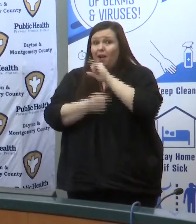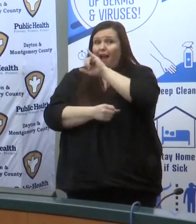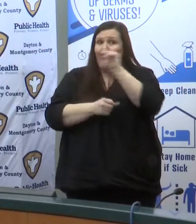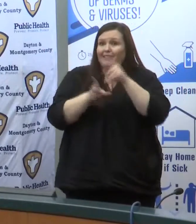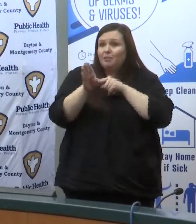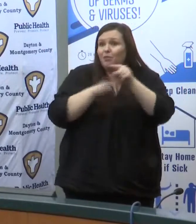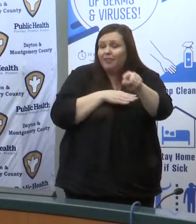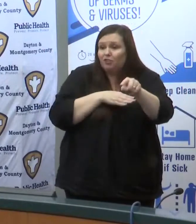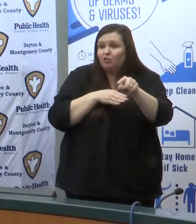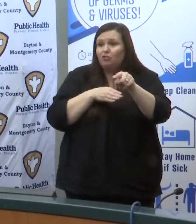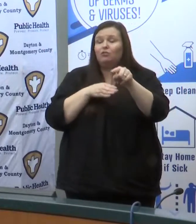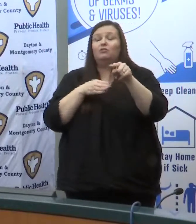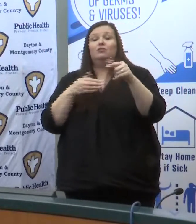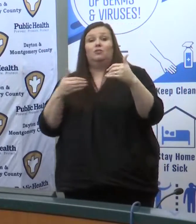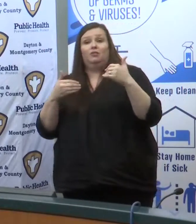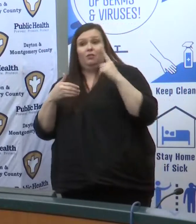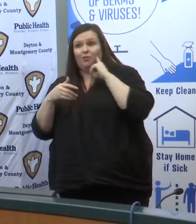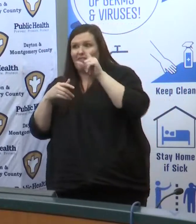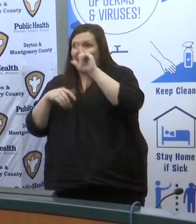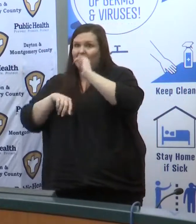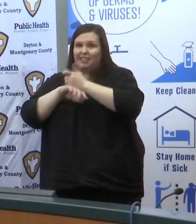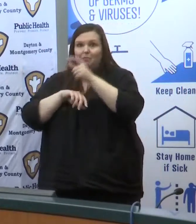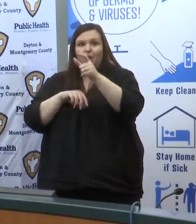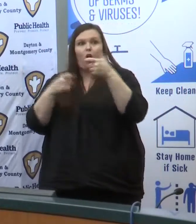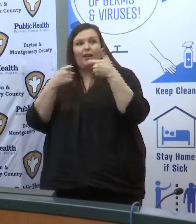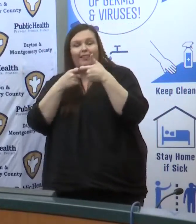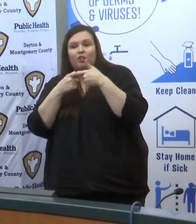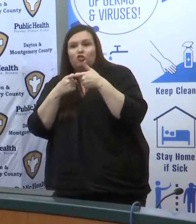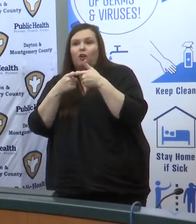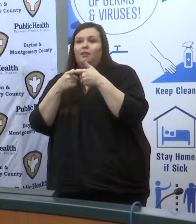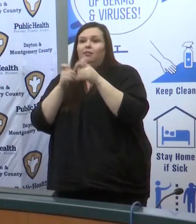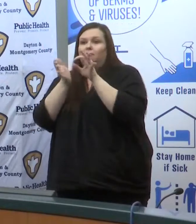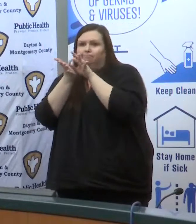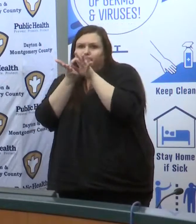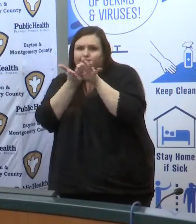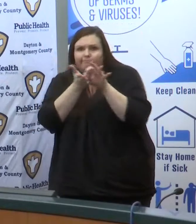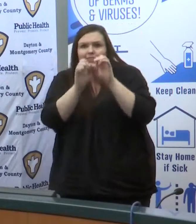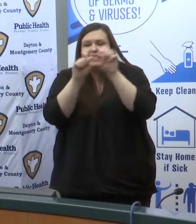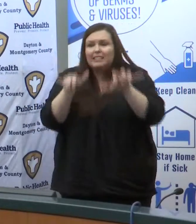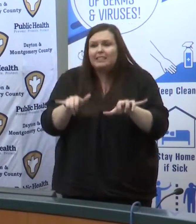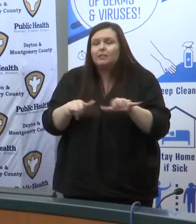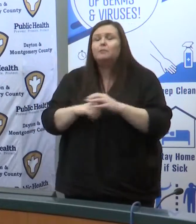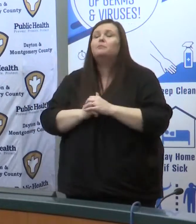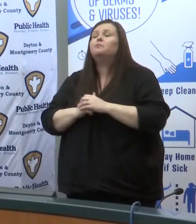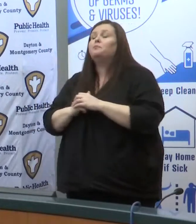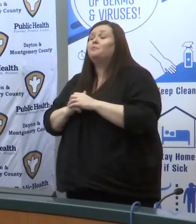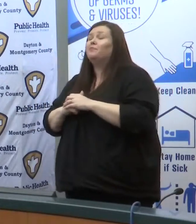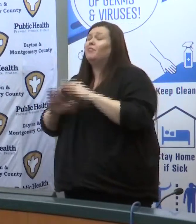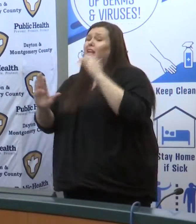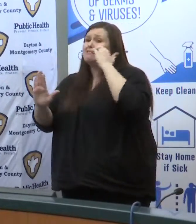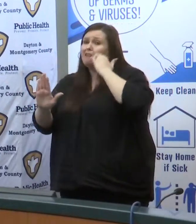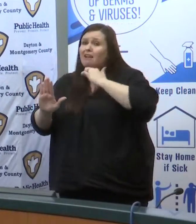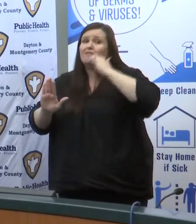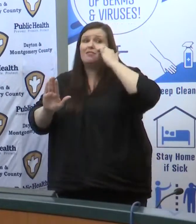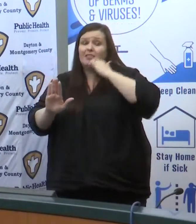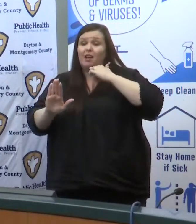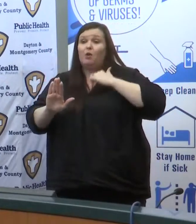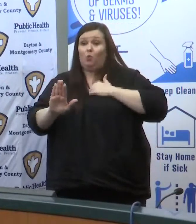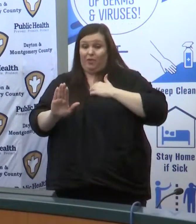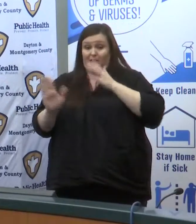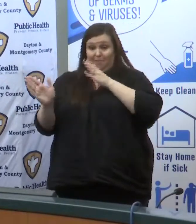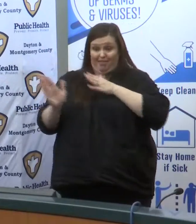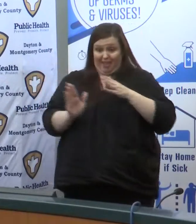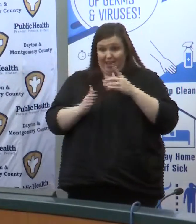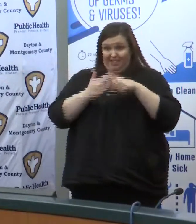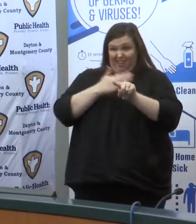professionals that help our electronic tracking systems work each day we plan to set a aside